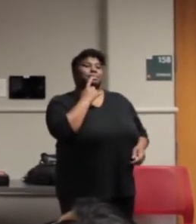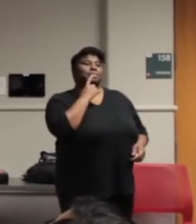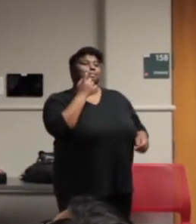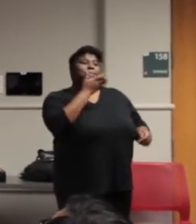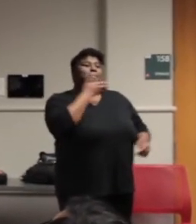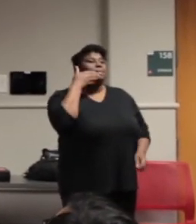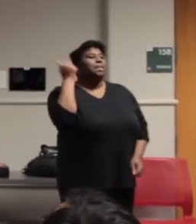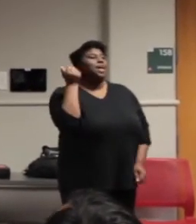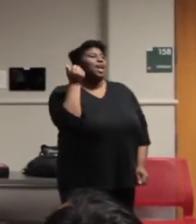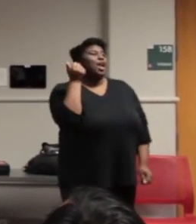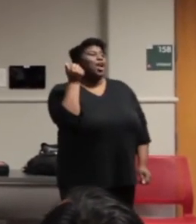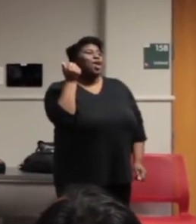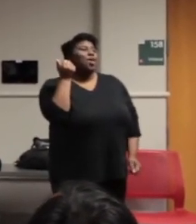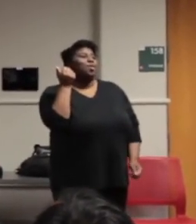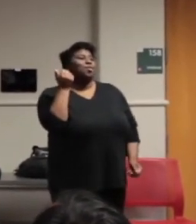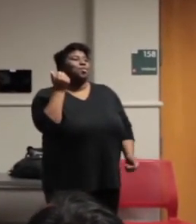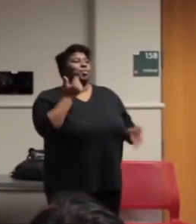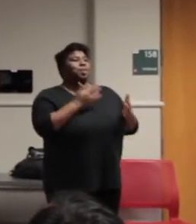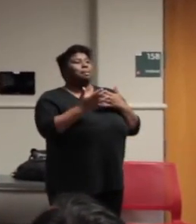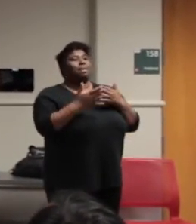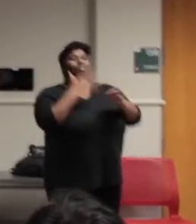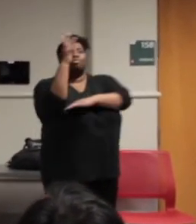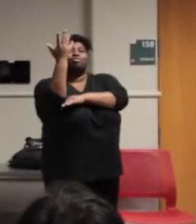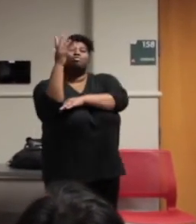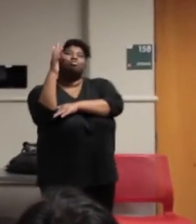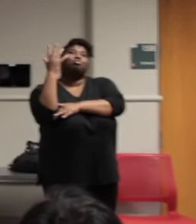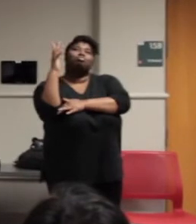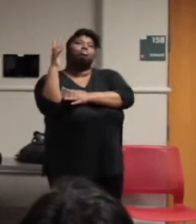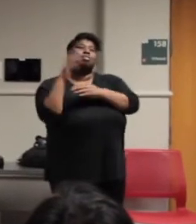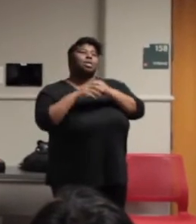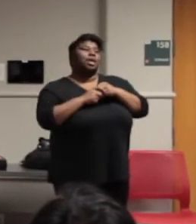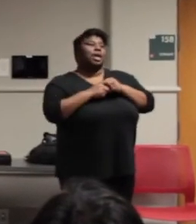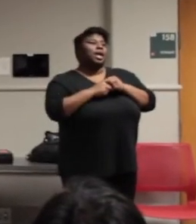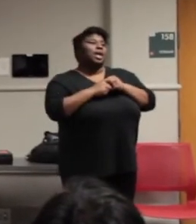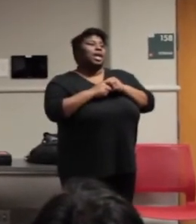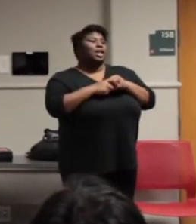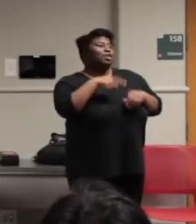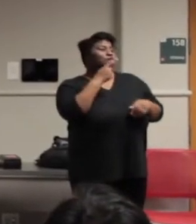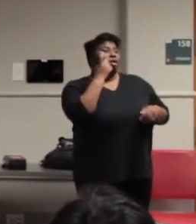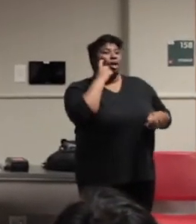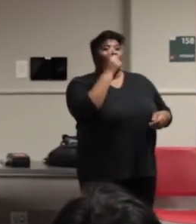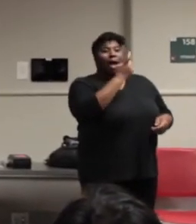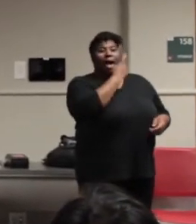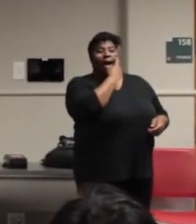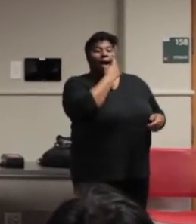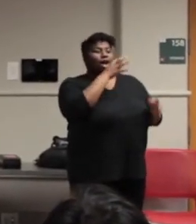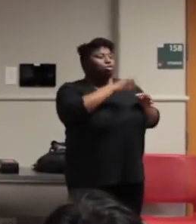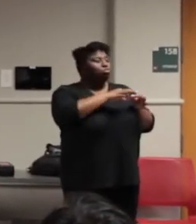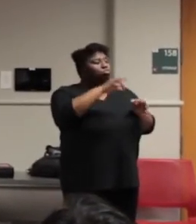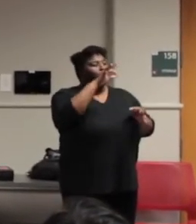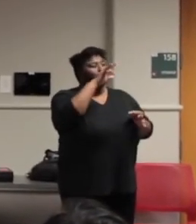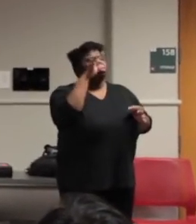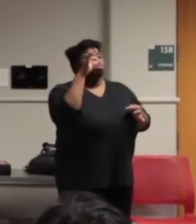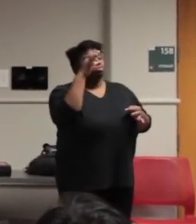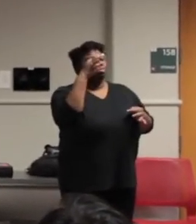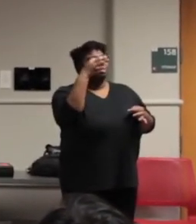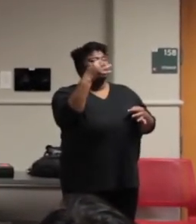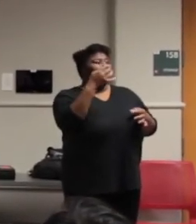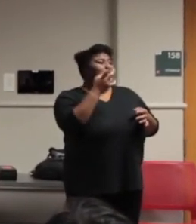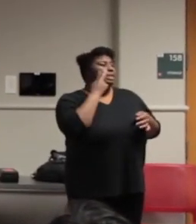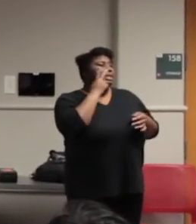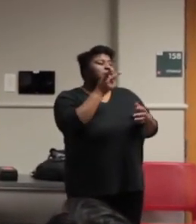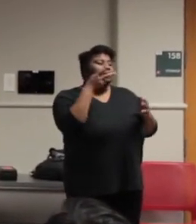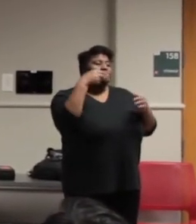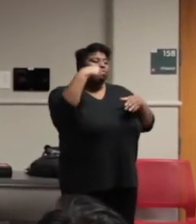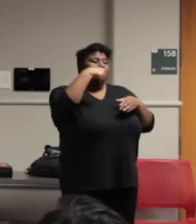What of the sycamore trunk? Your heartbeats more firmly ringed with more scars, and your eyes reflect the soul stiller than the surface of a crystal